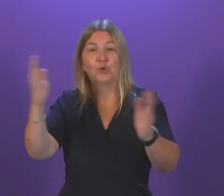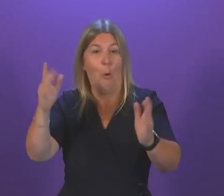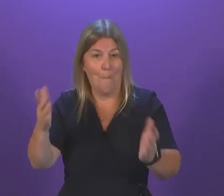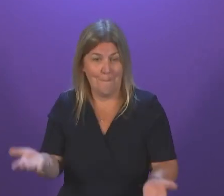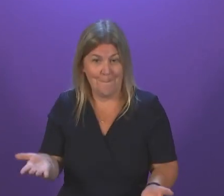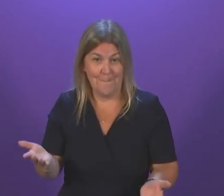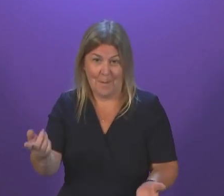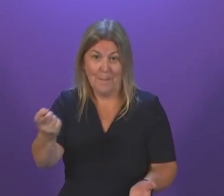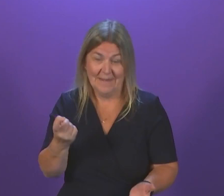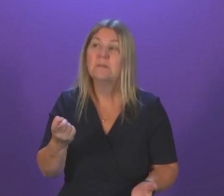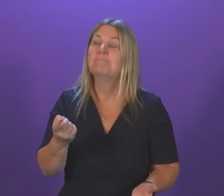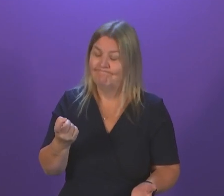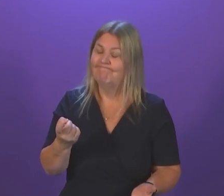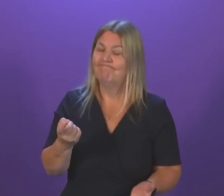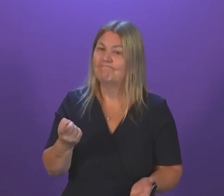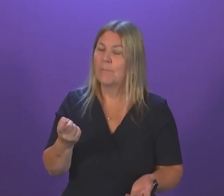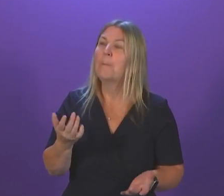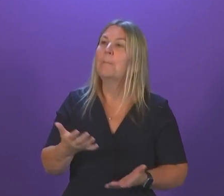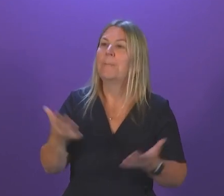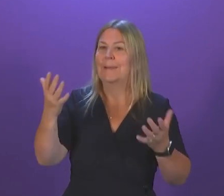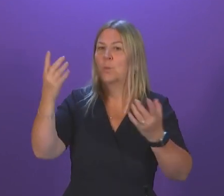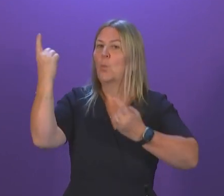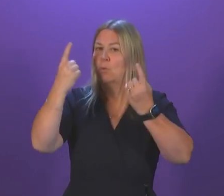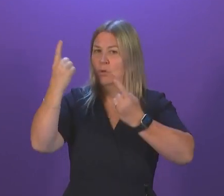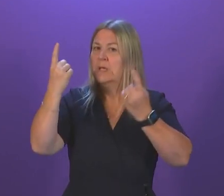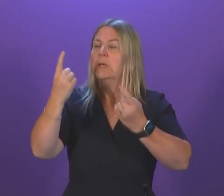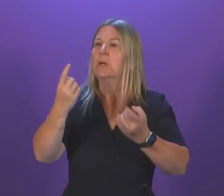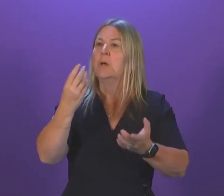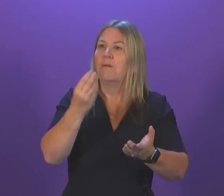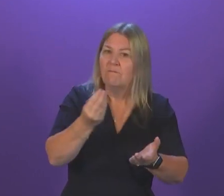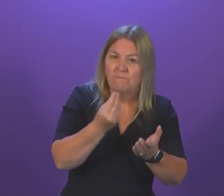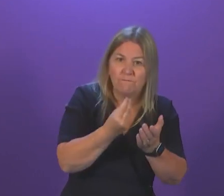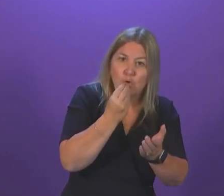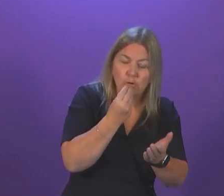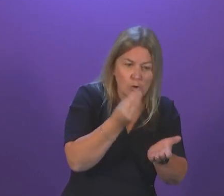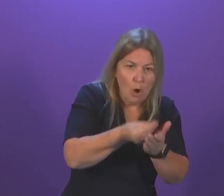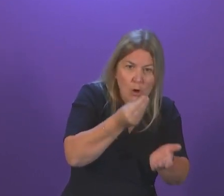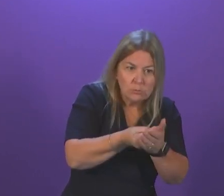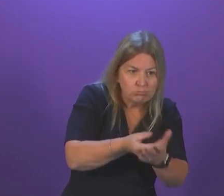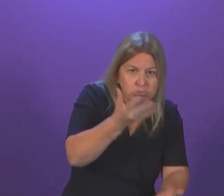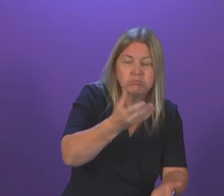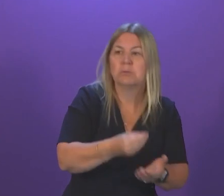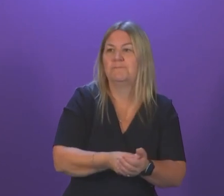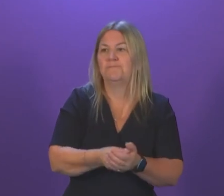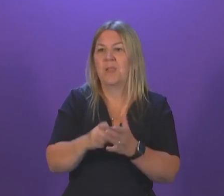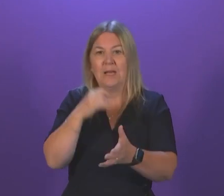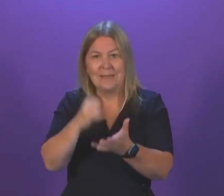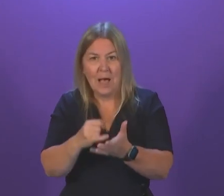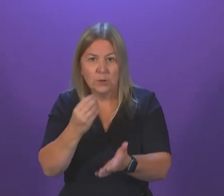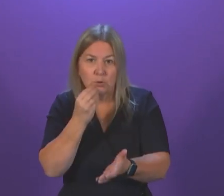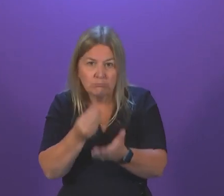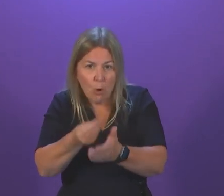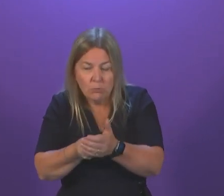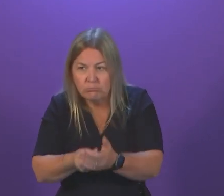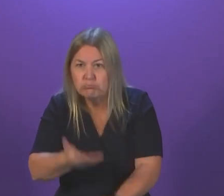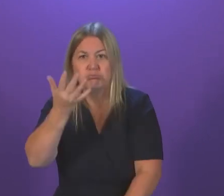significant worries about energy inflation, food inflation over the winter months, which threatened to plunge more